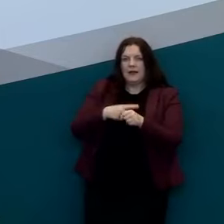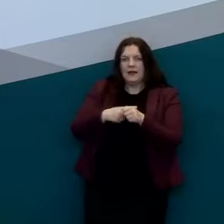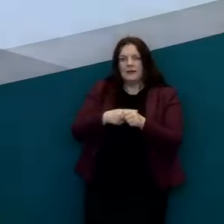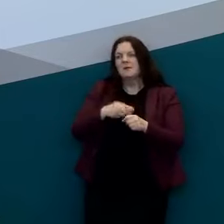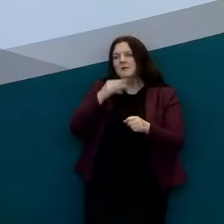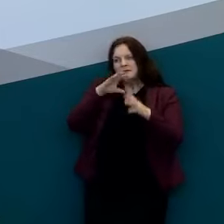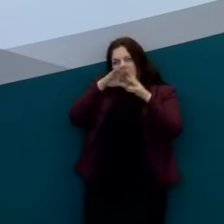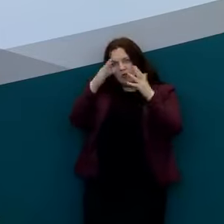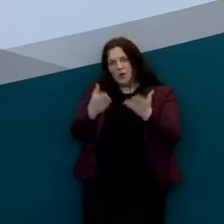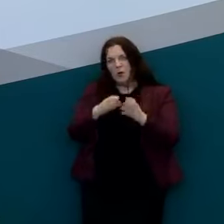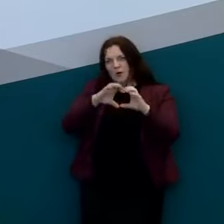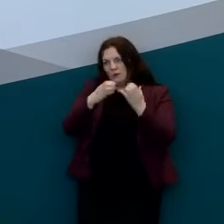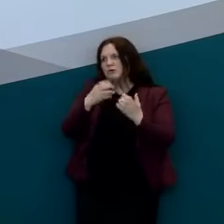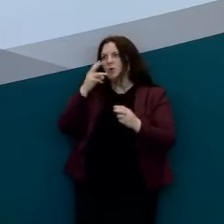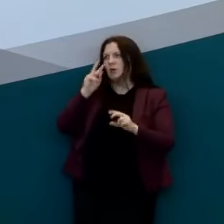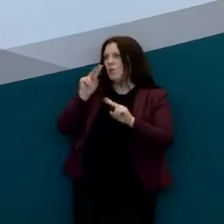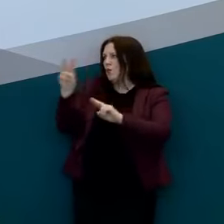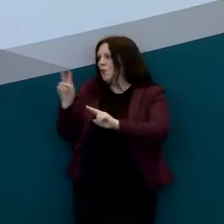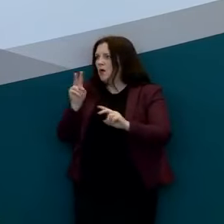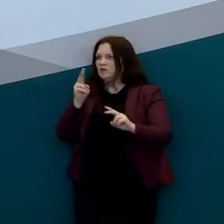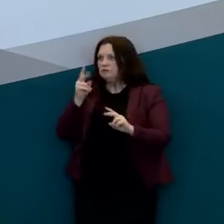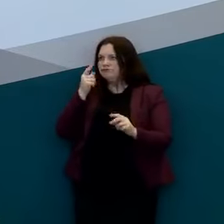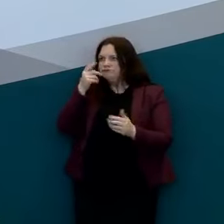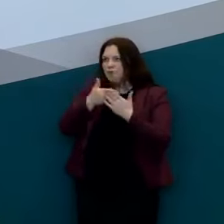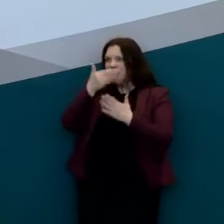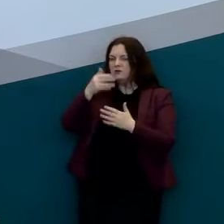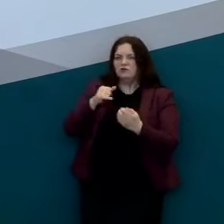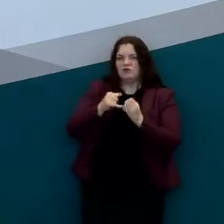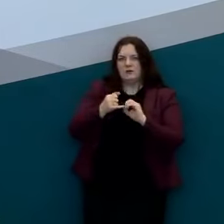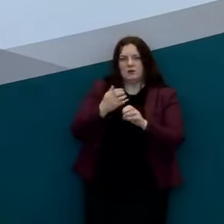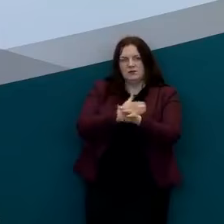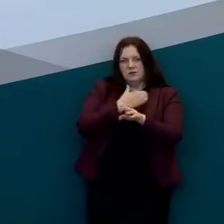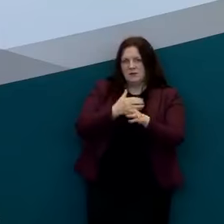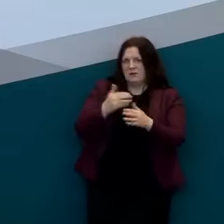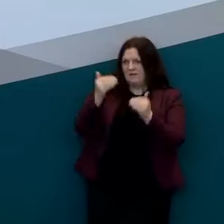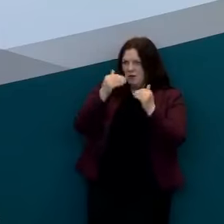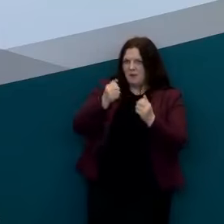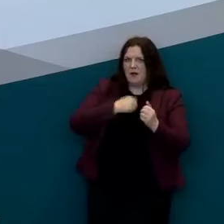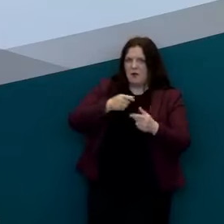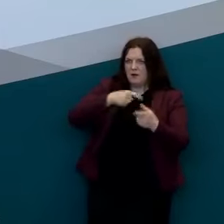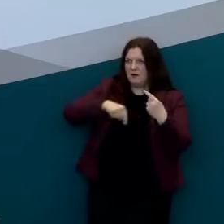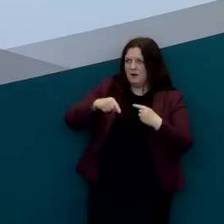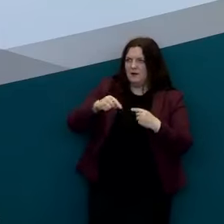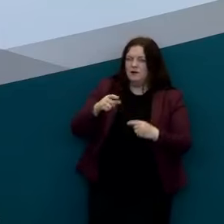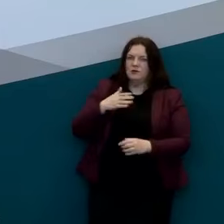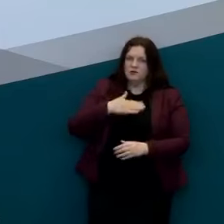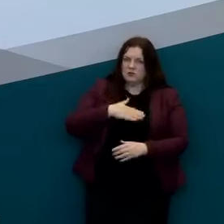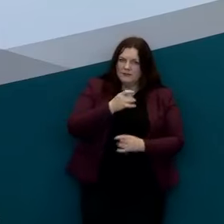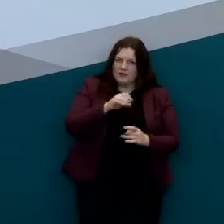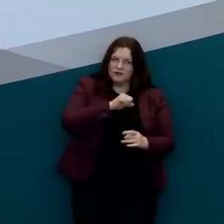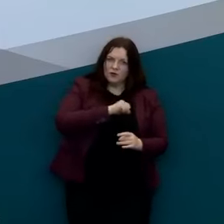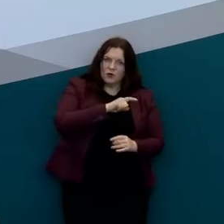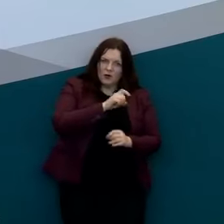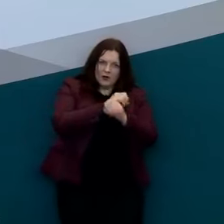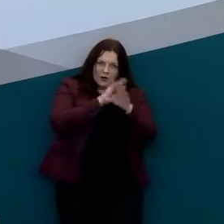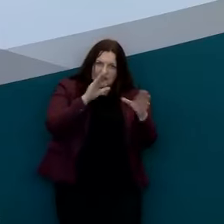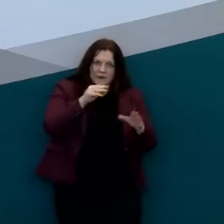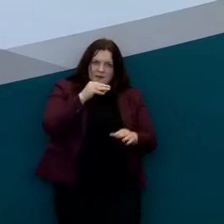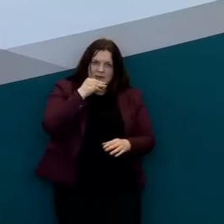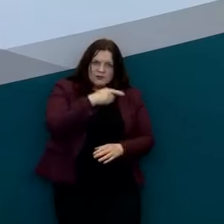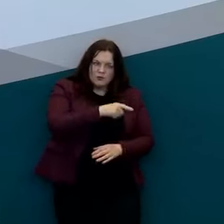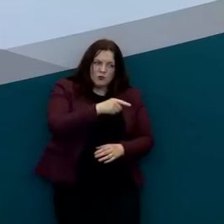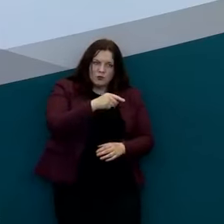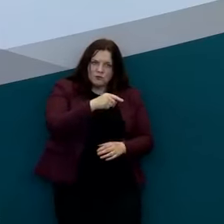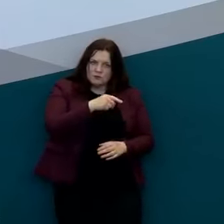watching and learning from those things to try to continue to inform our ongoing strategy and how we deal with this so just so i understand that so does that mean that